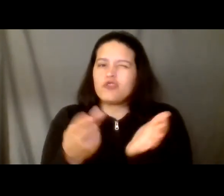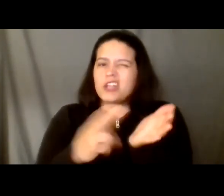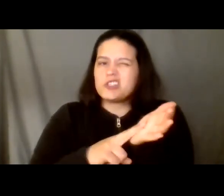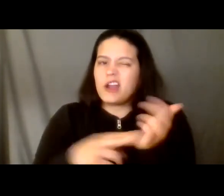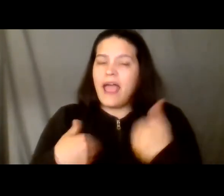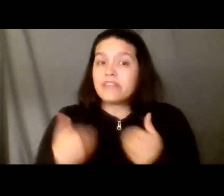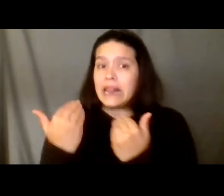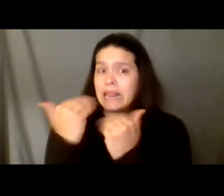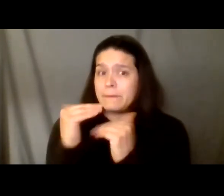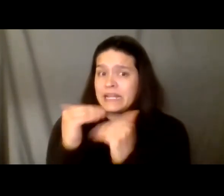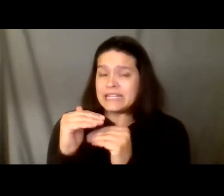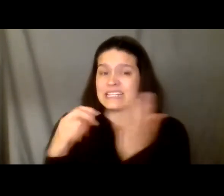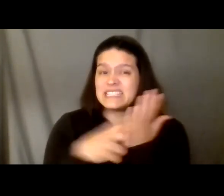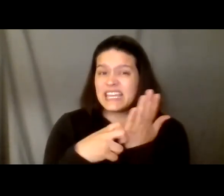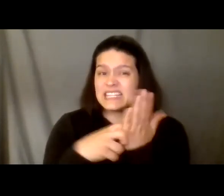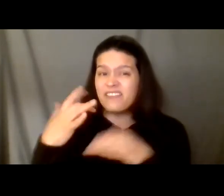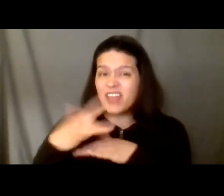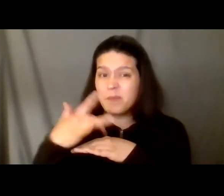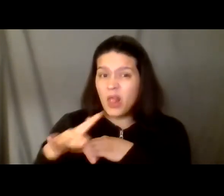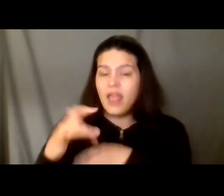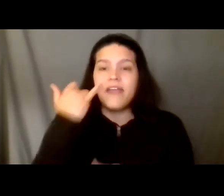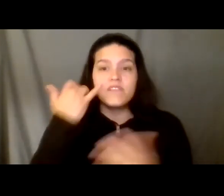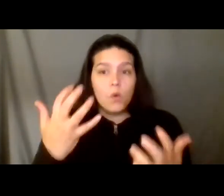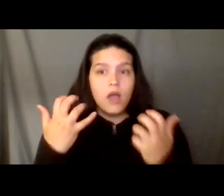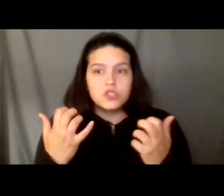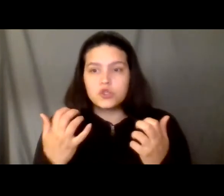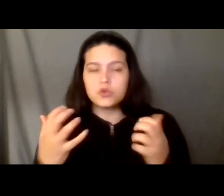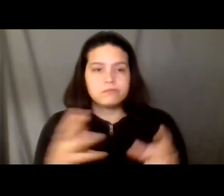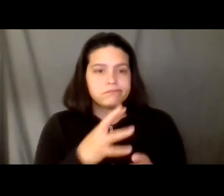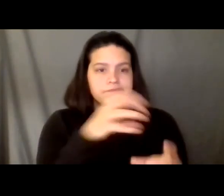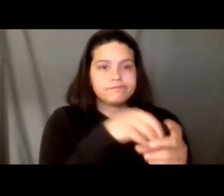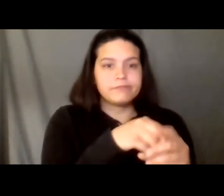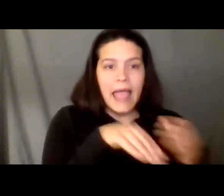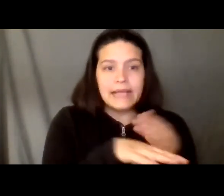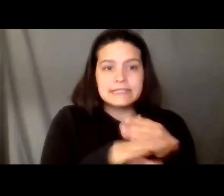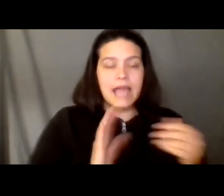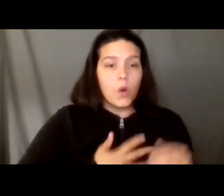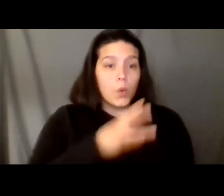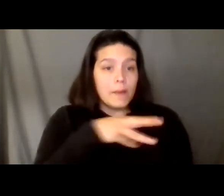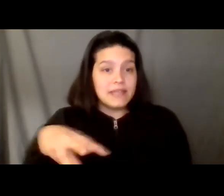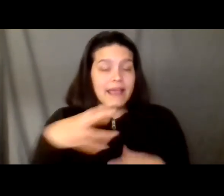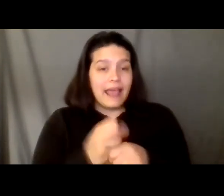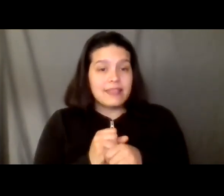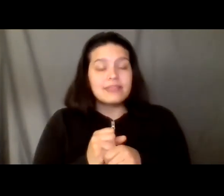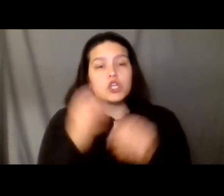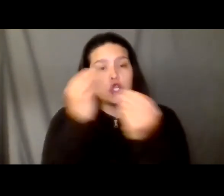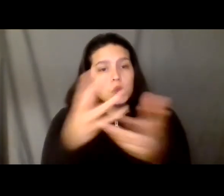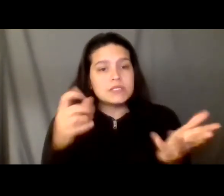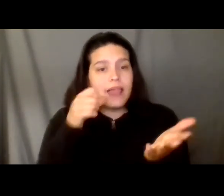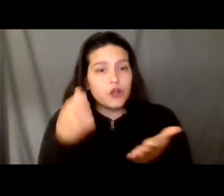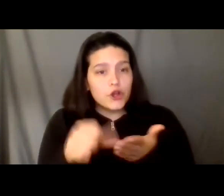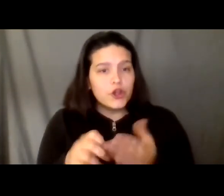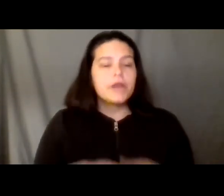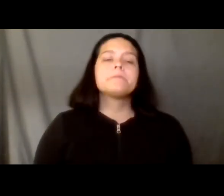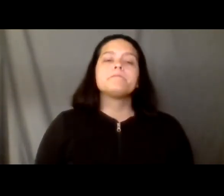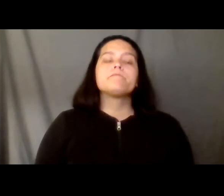bat go to our website which is down the bottom here indigenous ways.org uh to get the newsletter because you'll get the blast uh we're going to